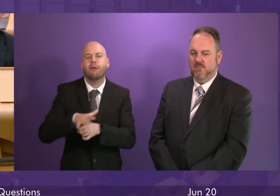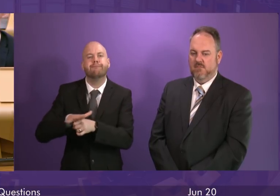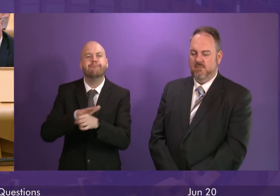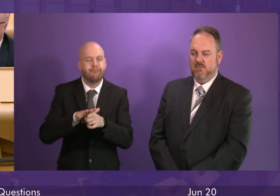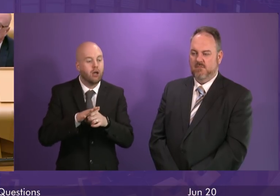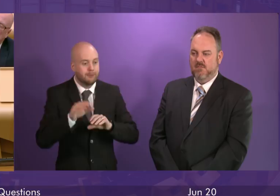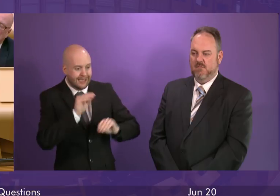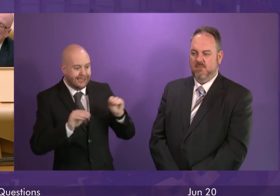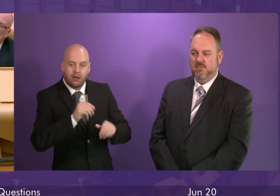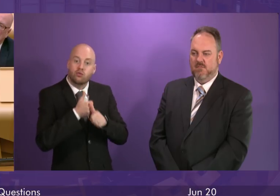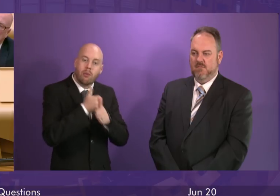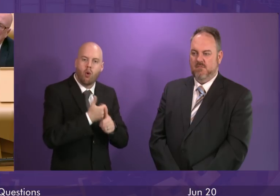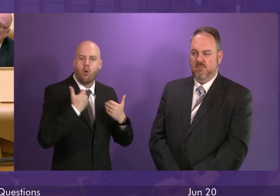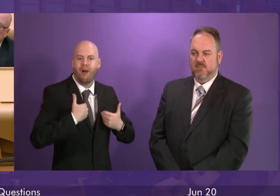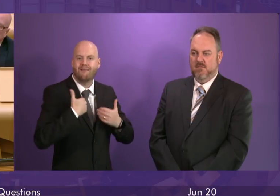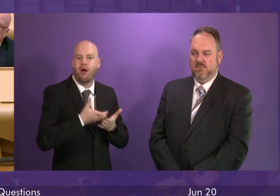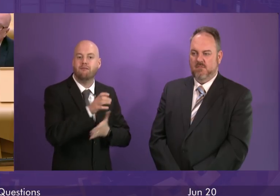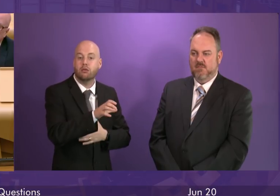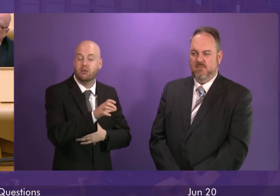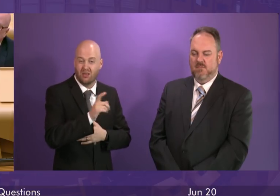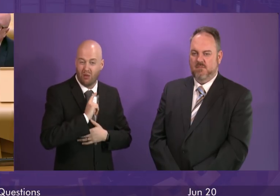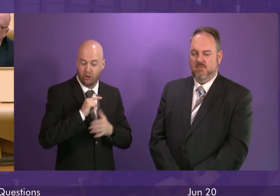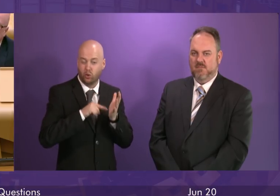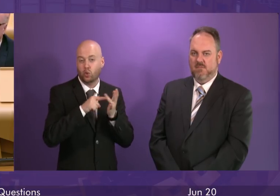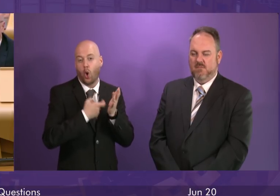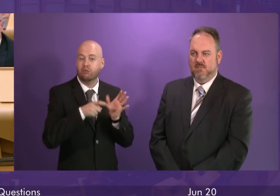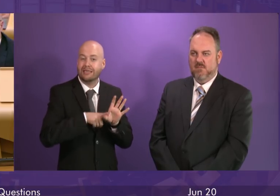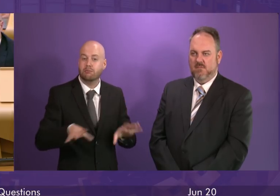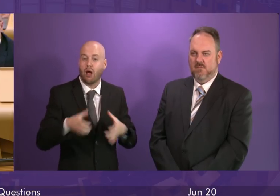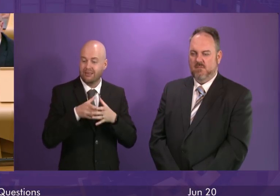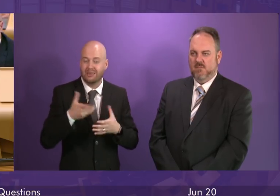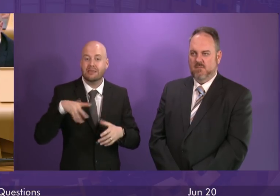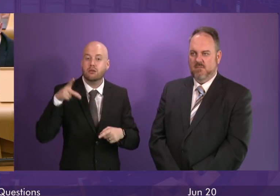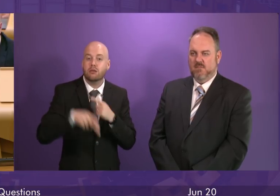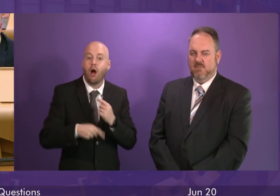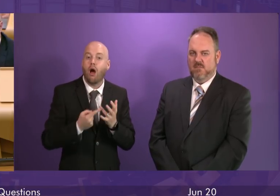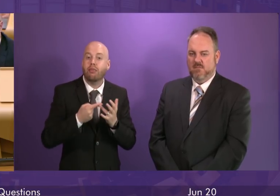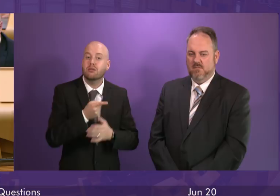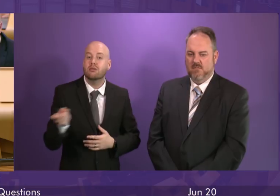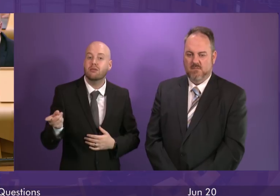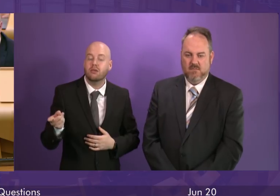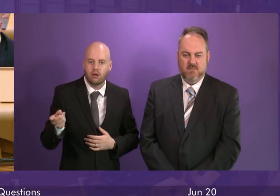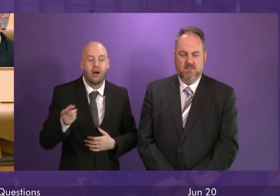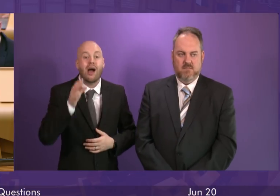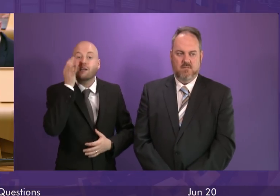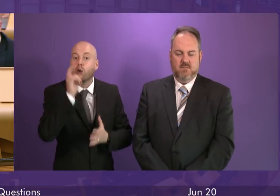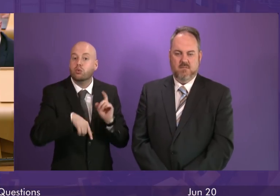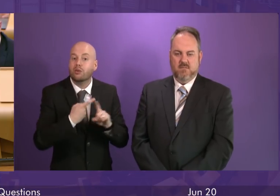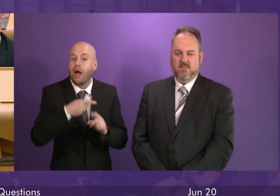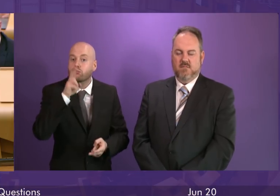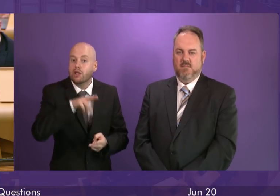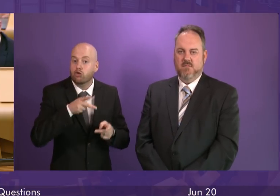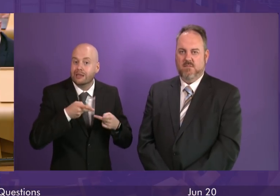the Tories. We're investing £350 million in our council tax reduction scheme, £64 million in